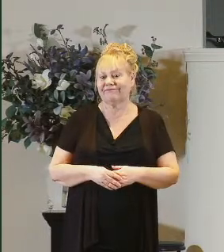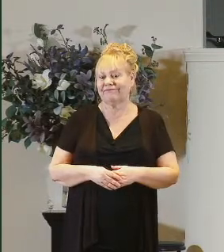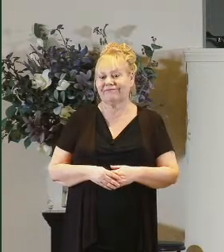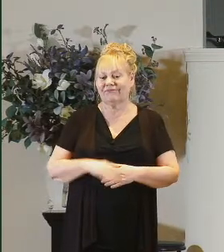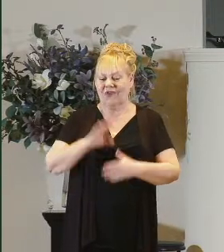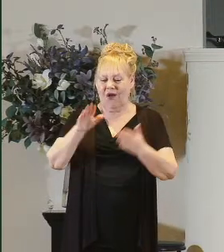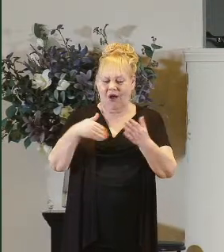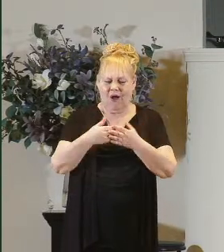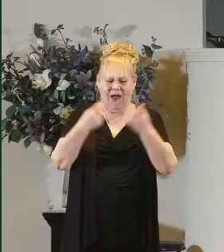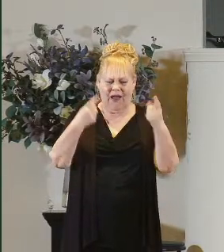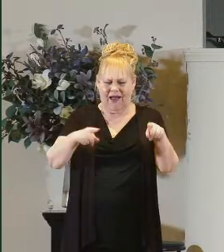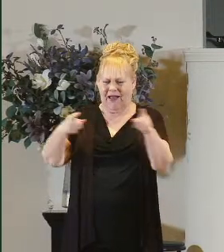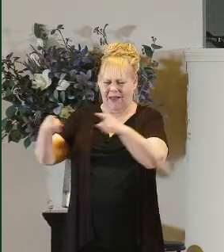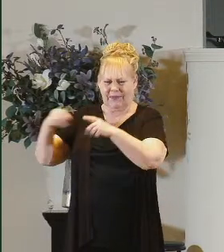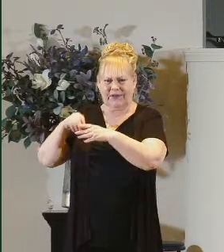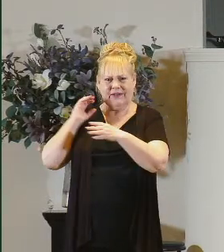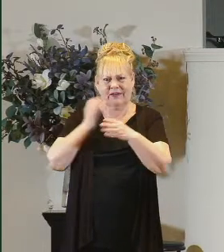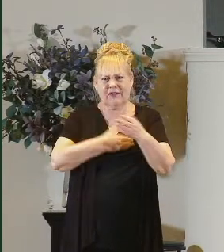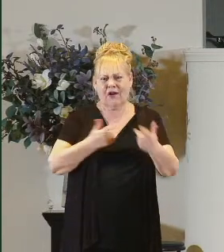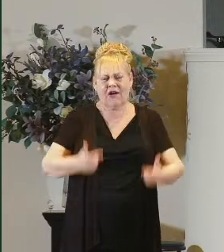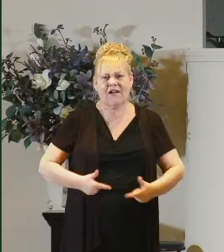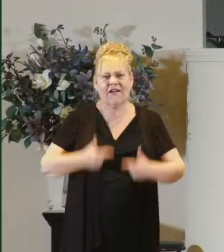all these things going on in our lives